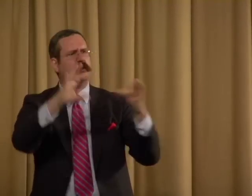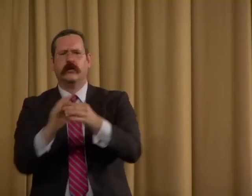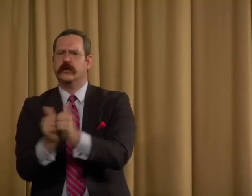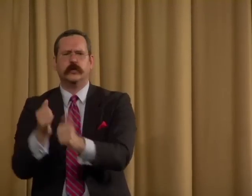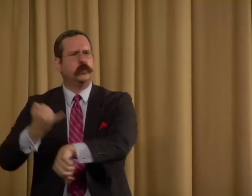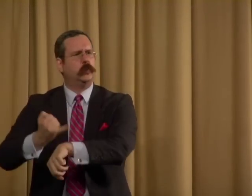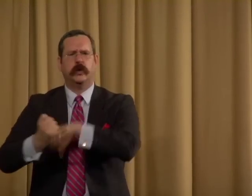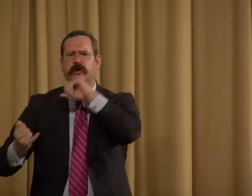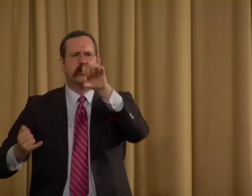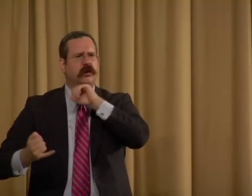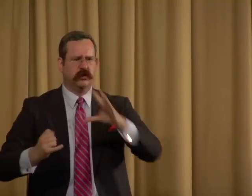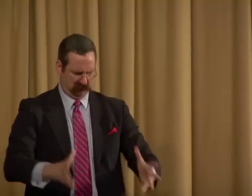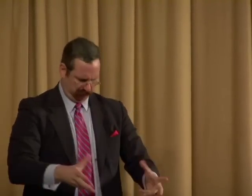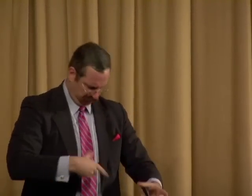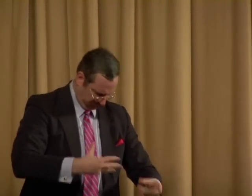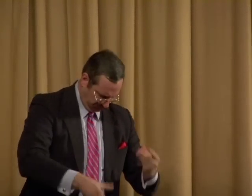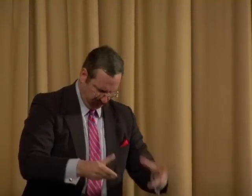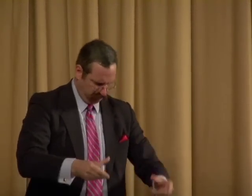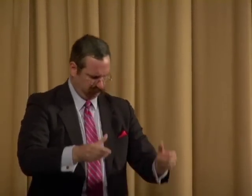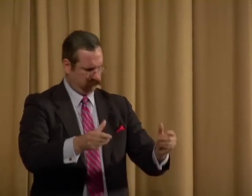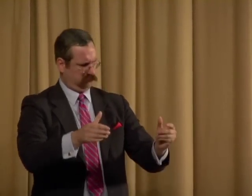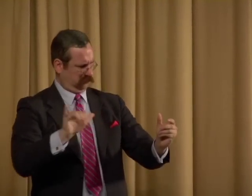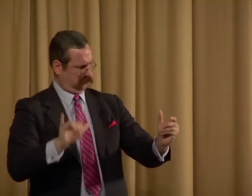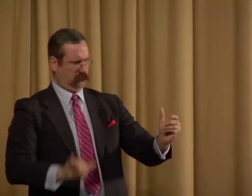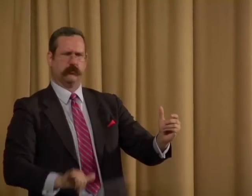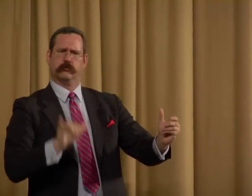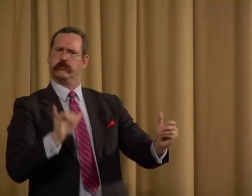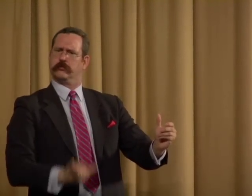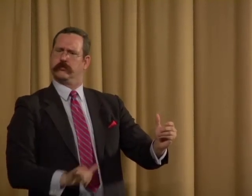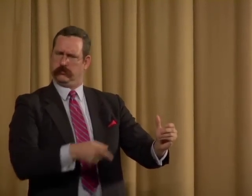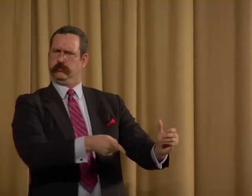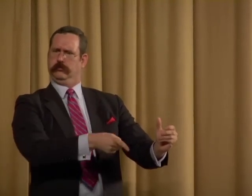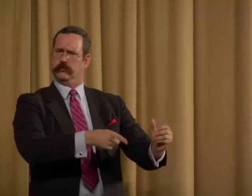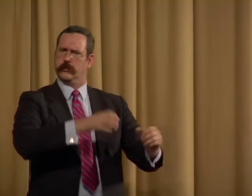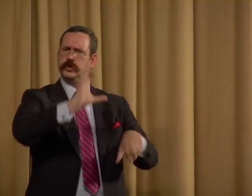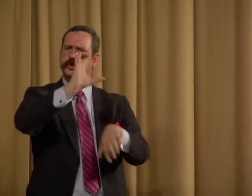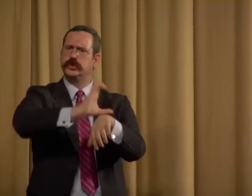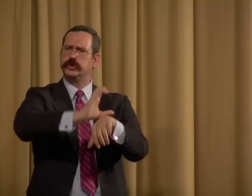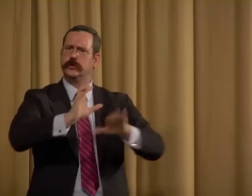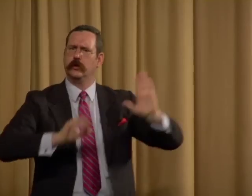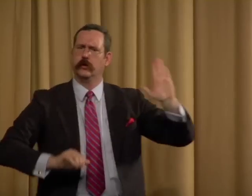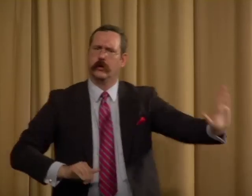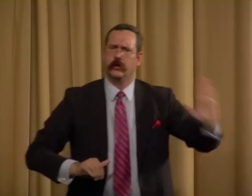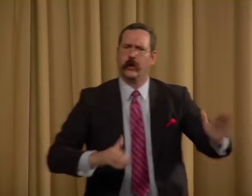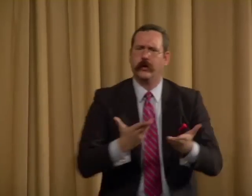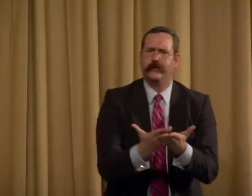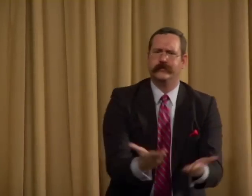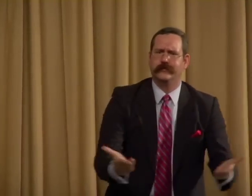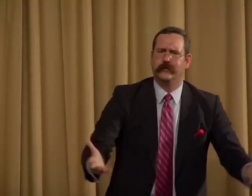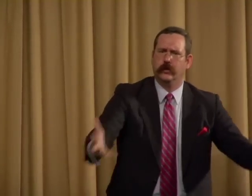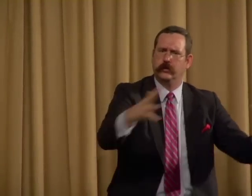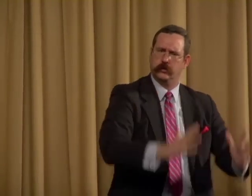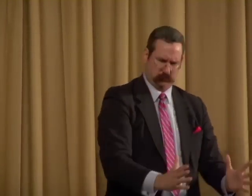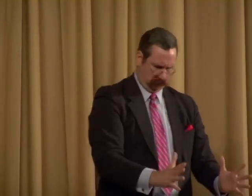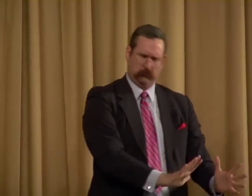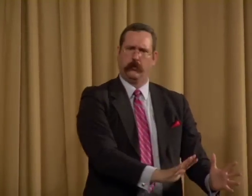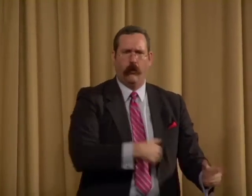able to look at had nothing to do with the School for the Deaf. But, wow, it was related to religious